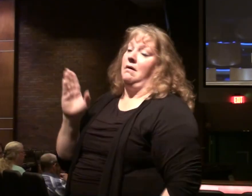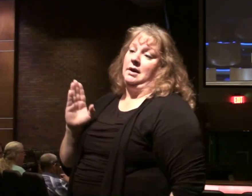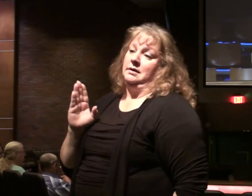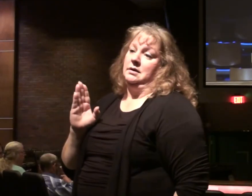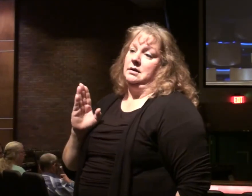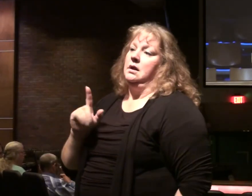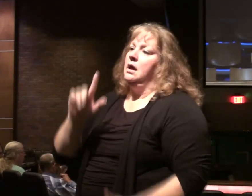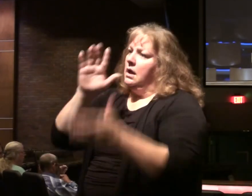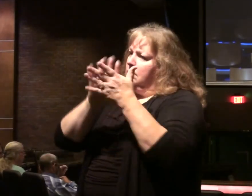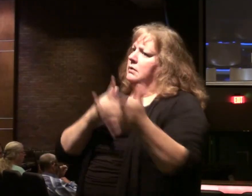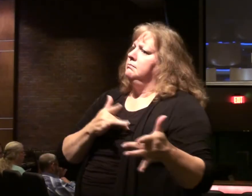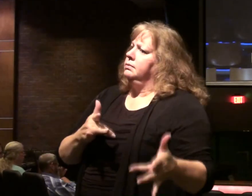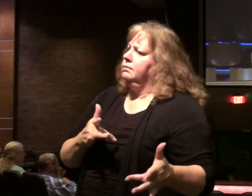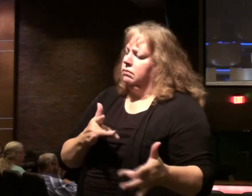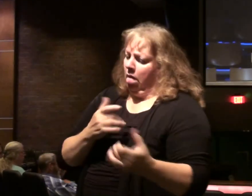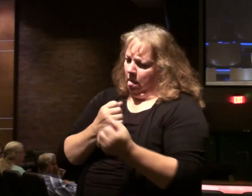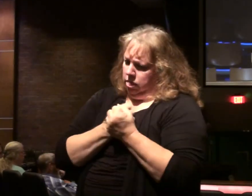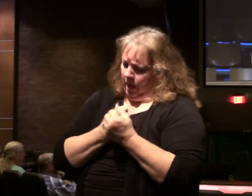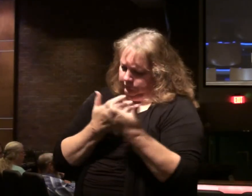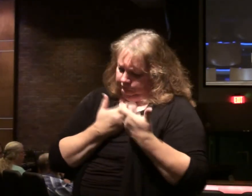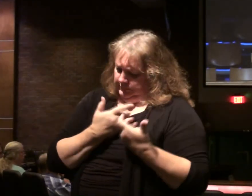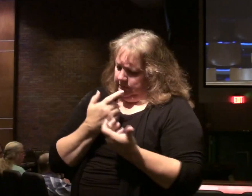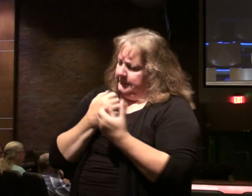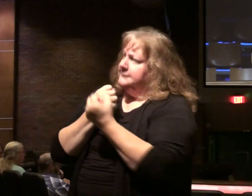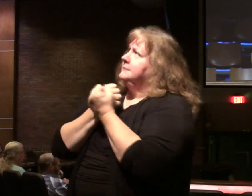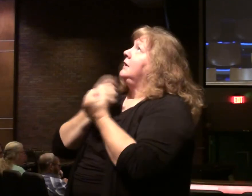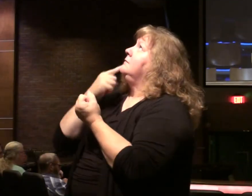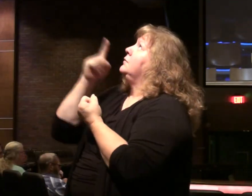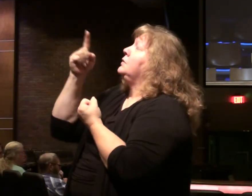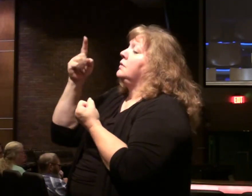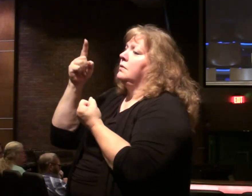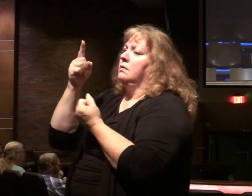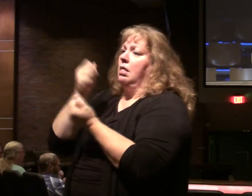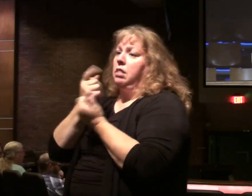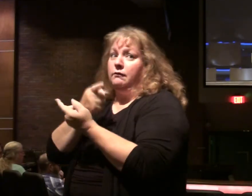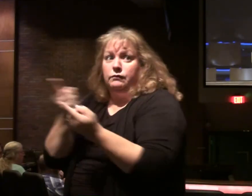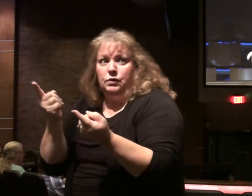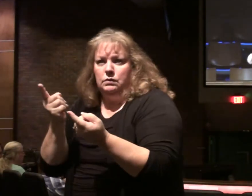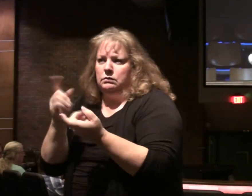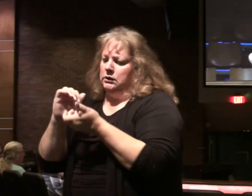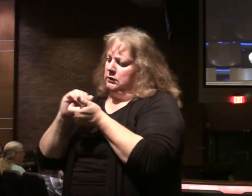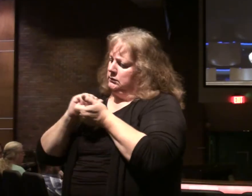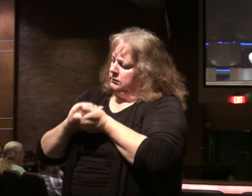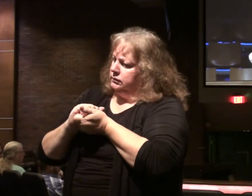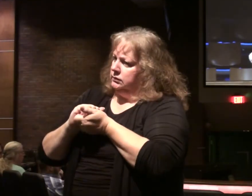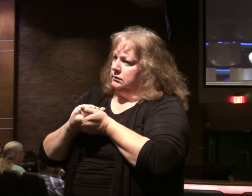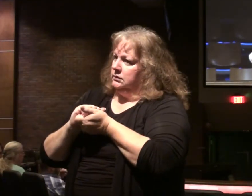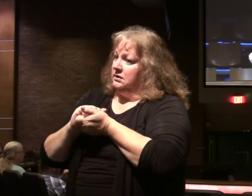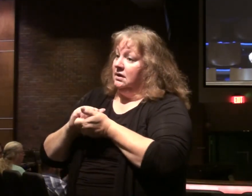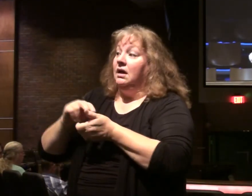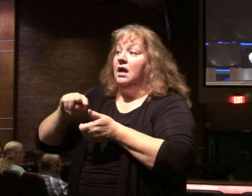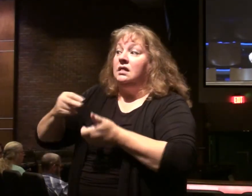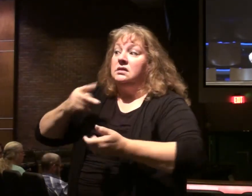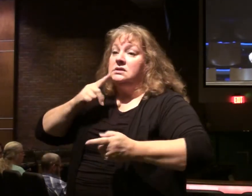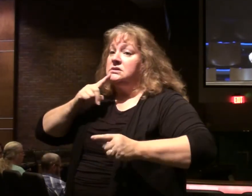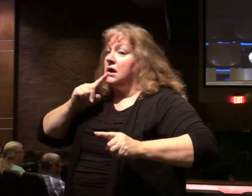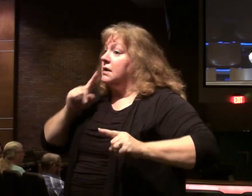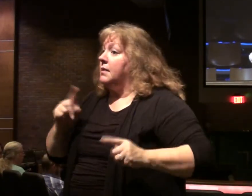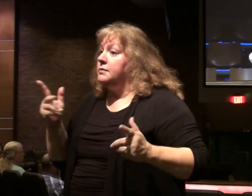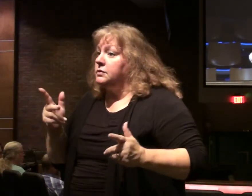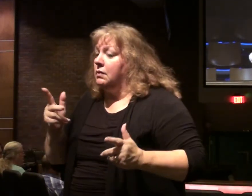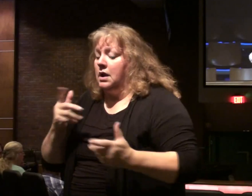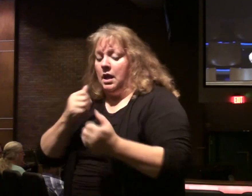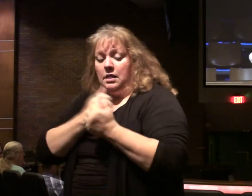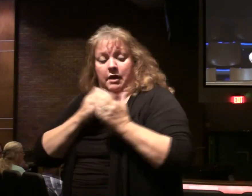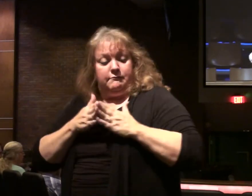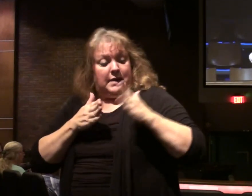So believers are characterized by love. And love for God and love for believers go hand in hand. The second greatest commandment is love